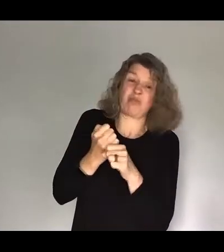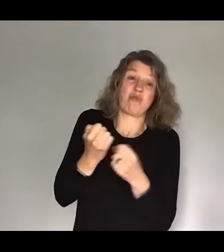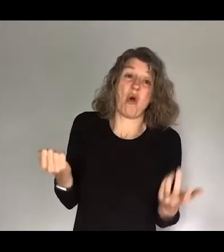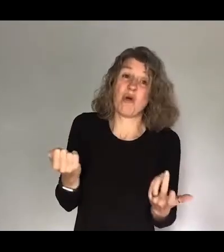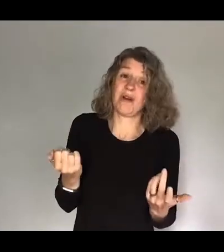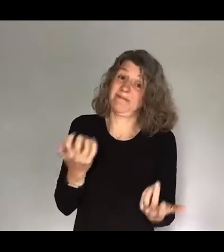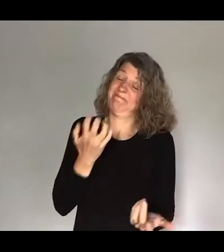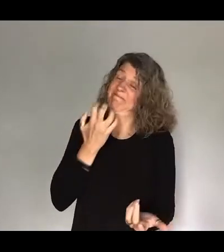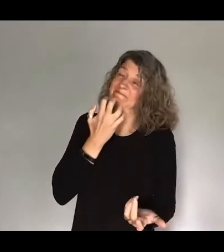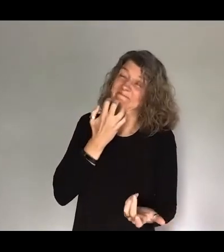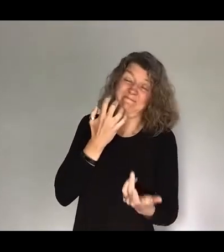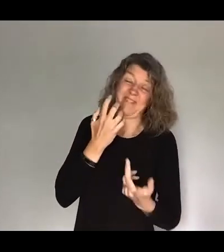hallelujah